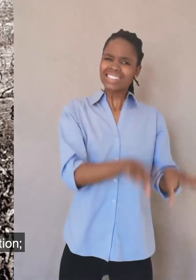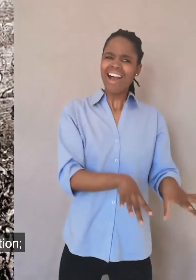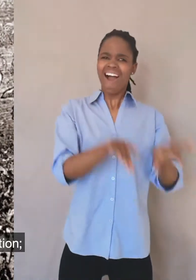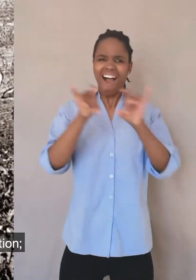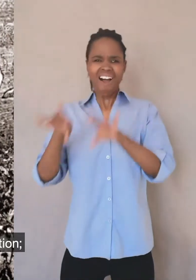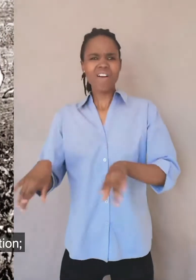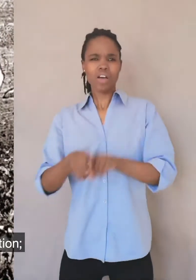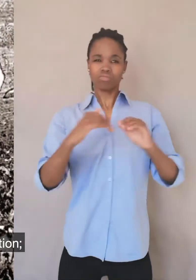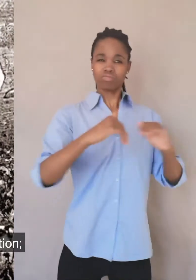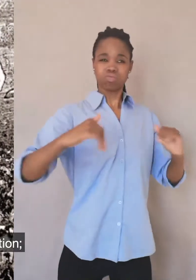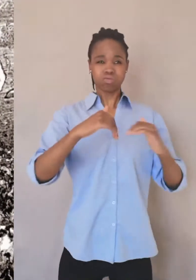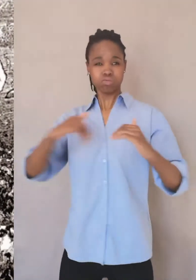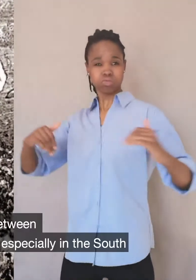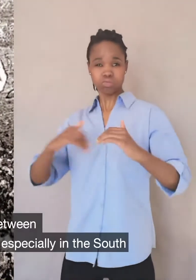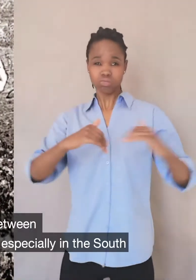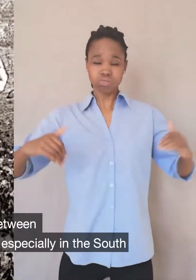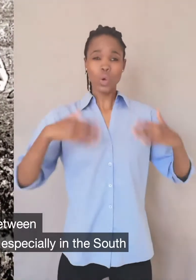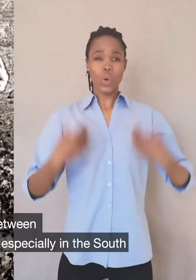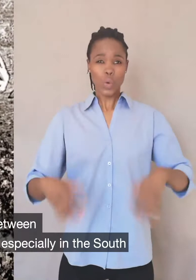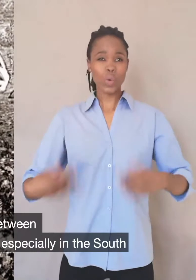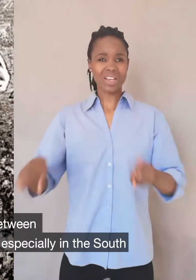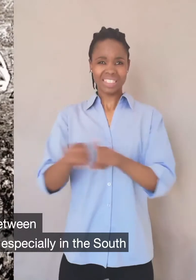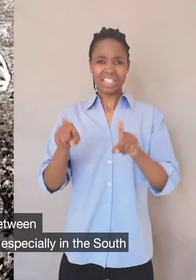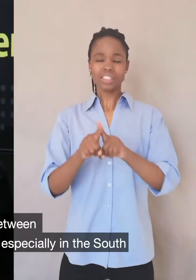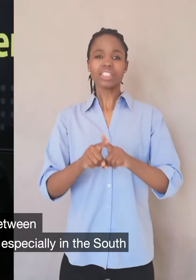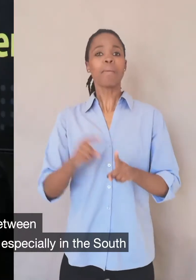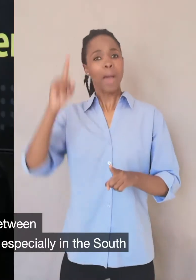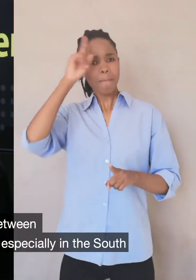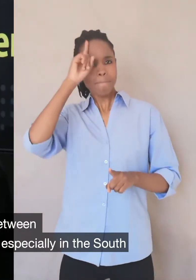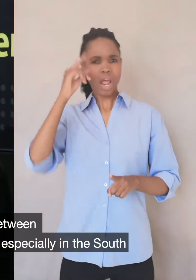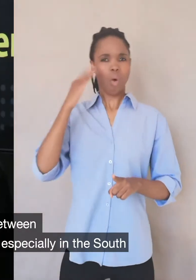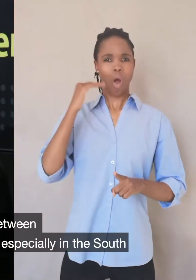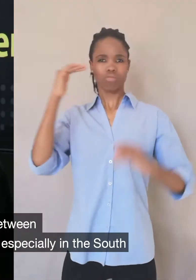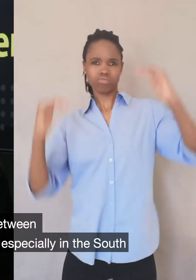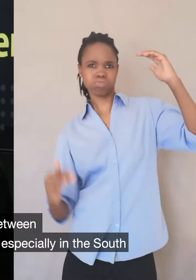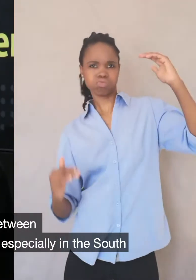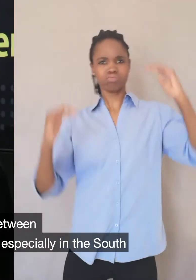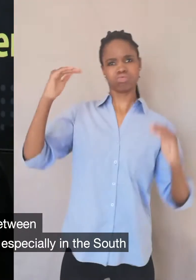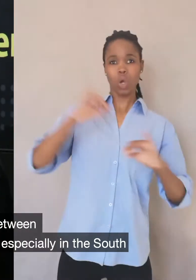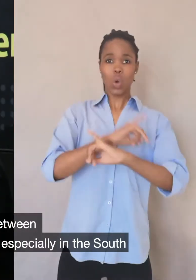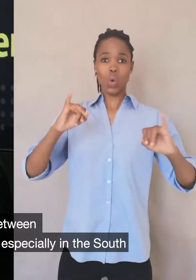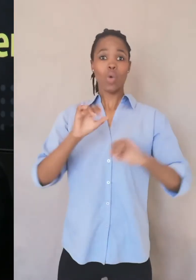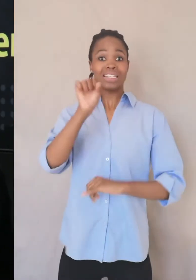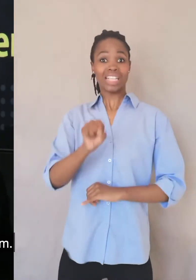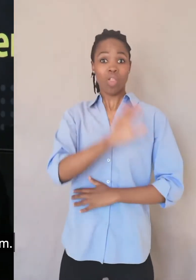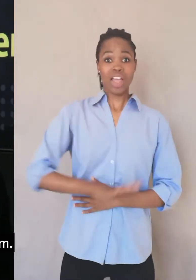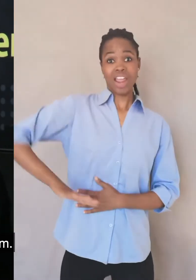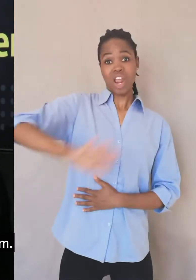know, segregation, segregation, the huge disparities between the black and the white communities, especially in the South, where he was from.